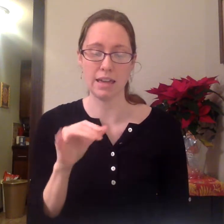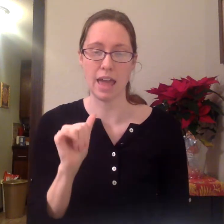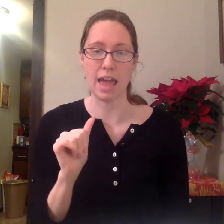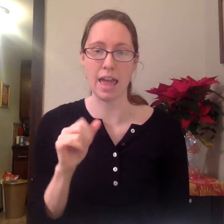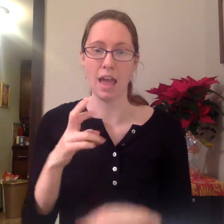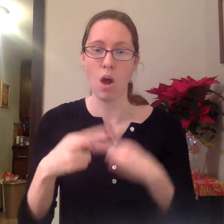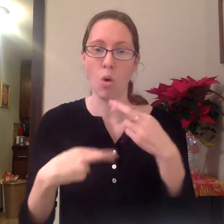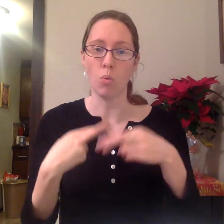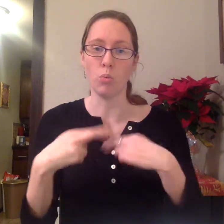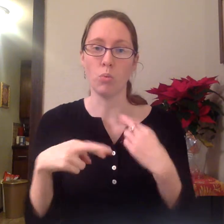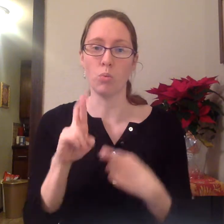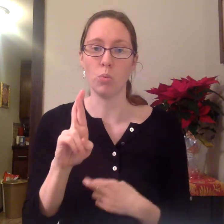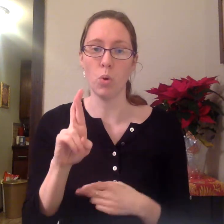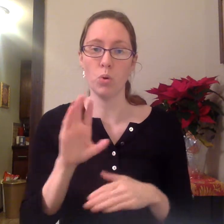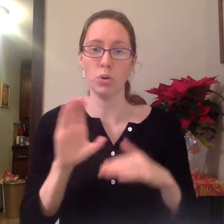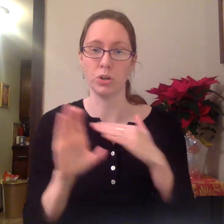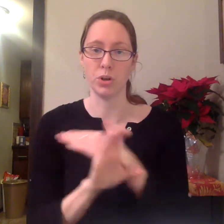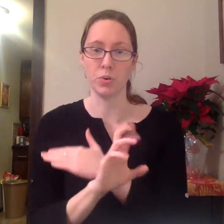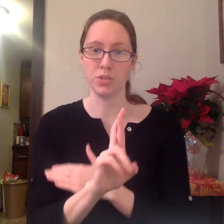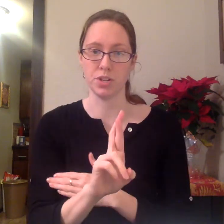a roller coaster.